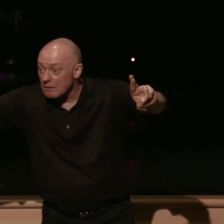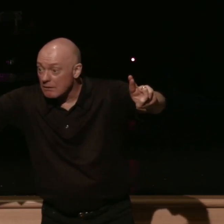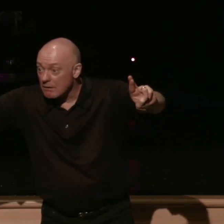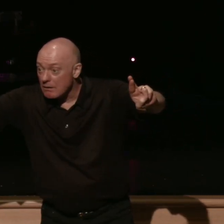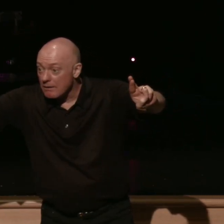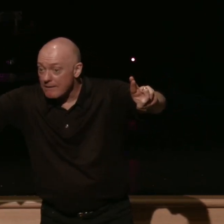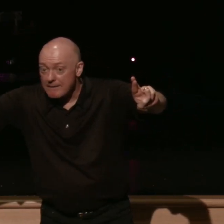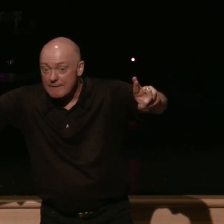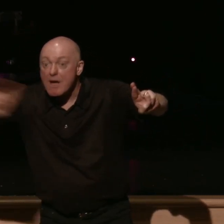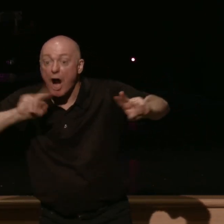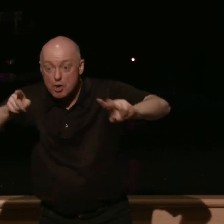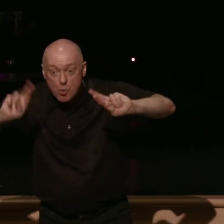are you ready for him to come